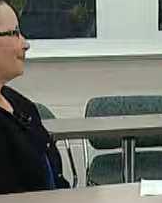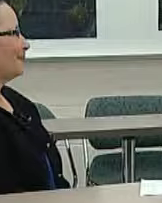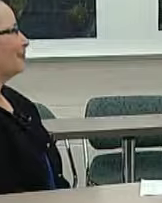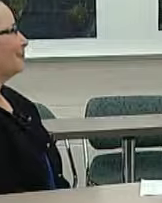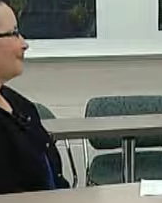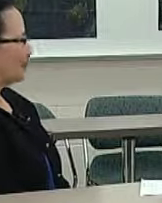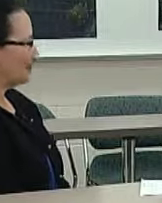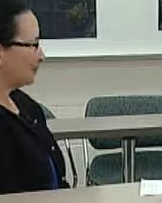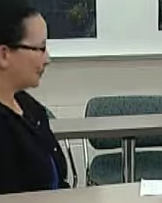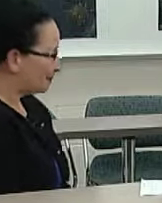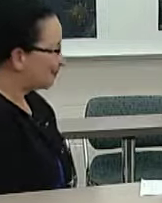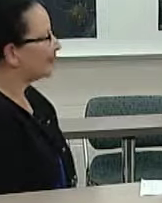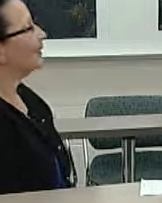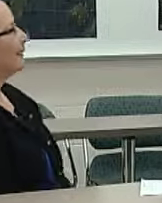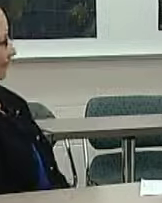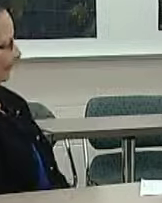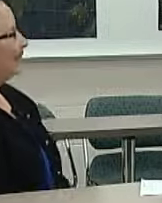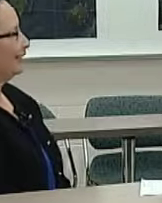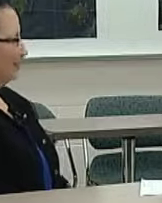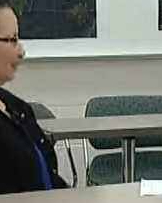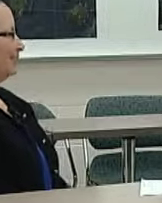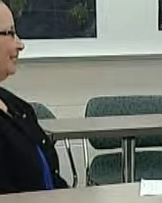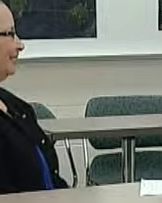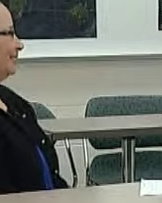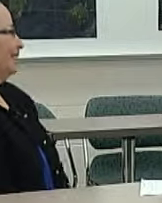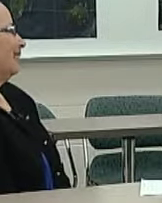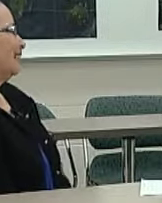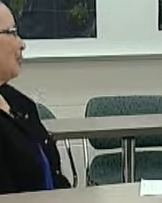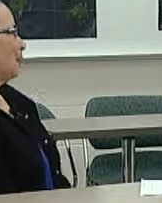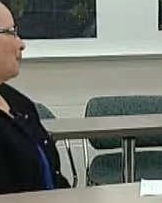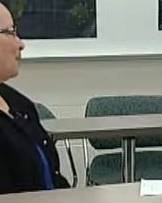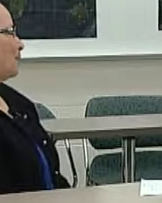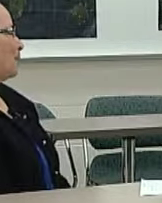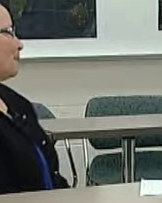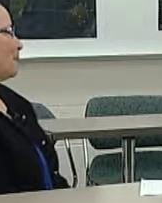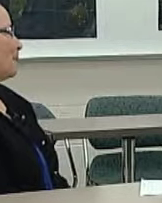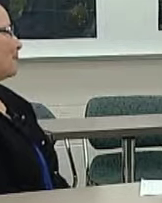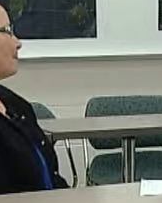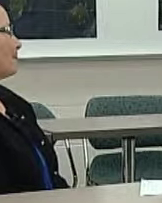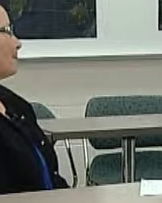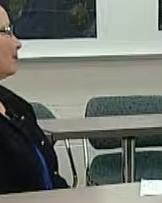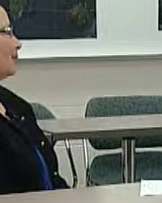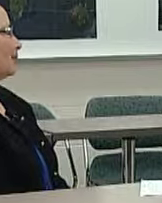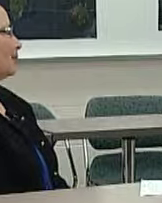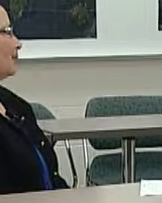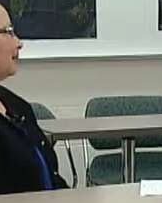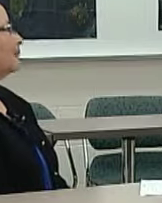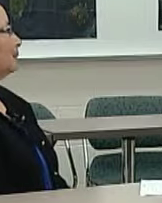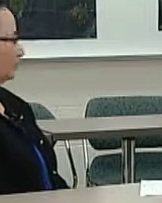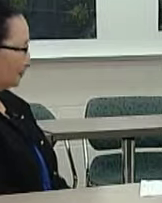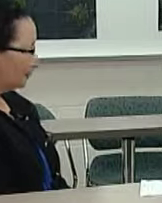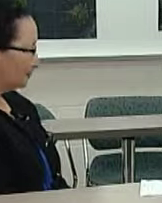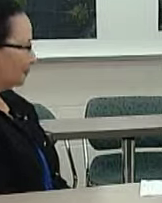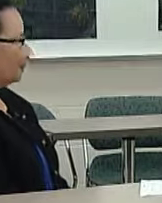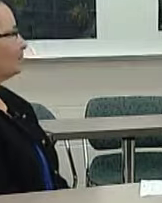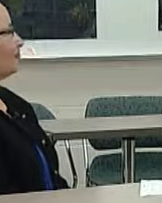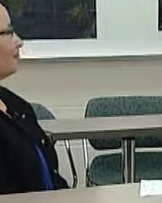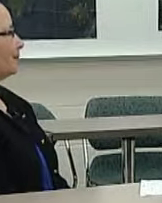Maria, welcome to Behind the Scenes. Thank you. Could you tell us more about the foreign languages here at Delta